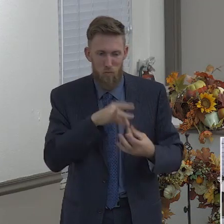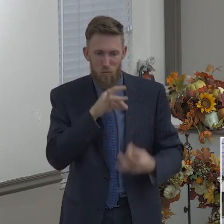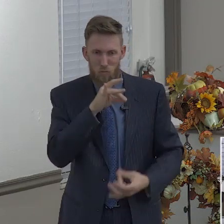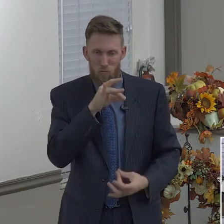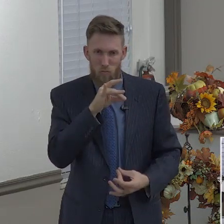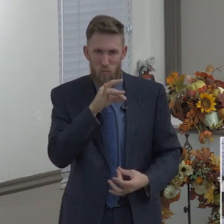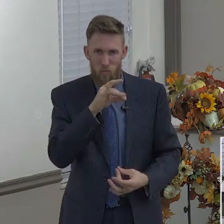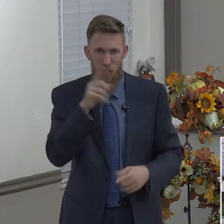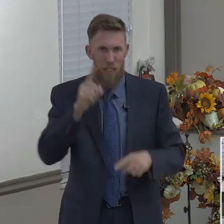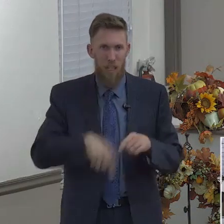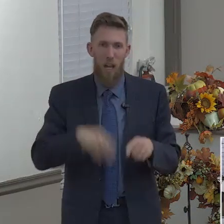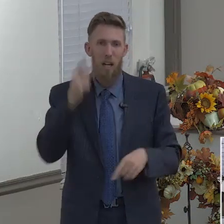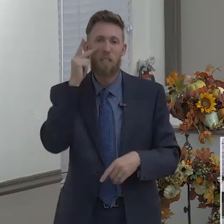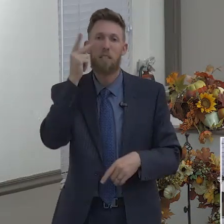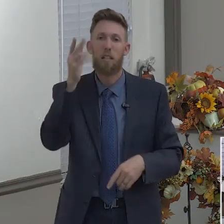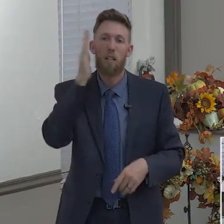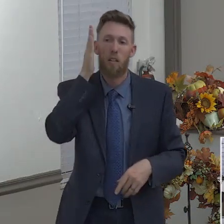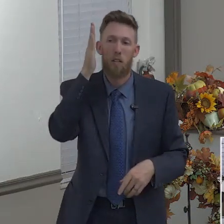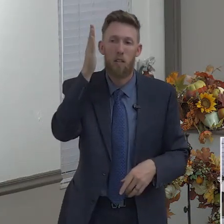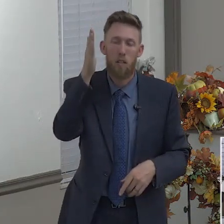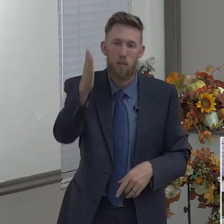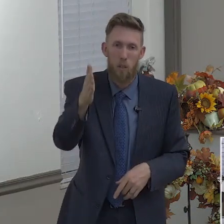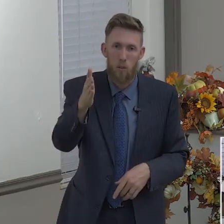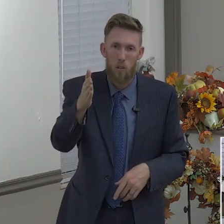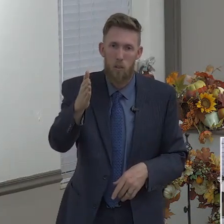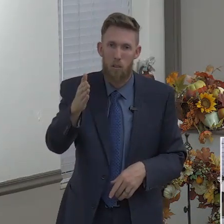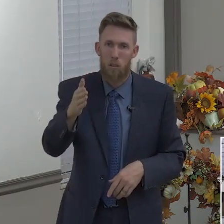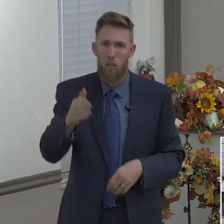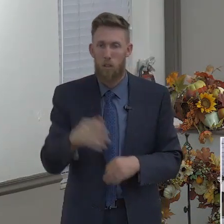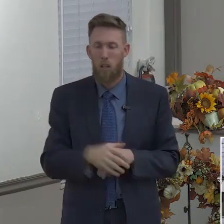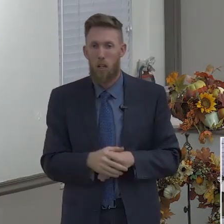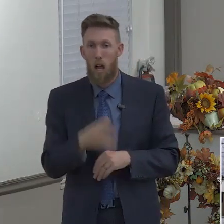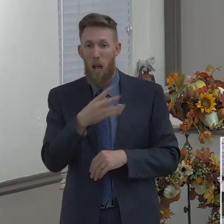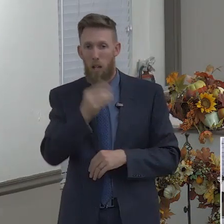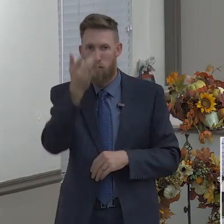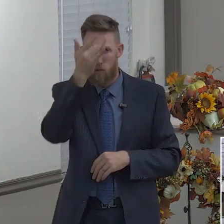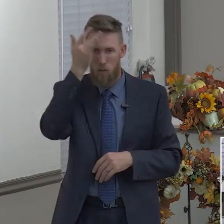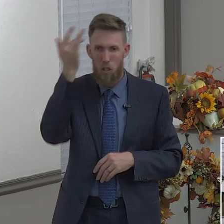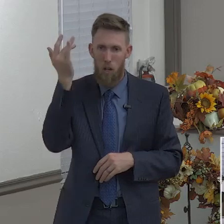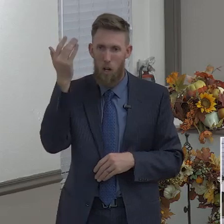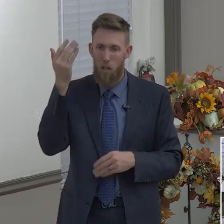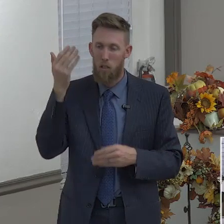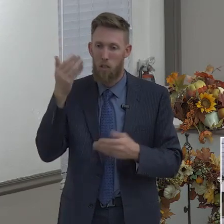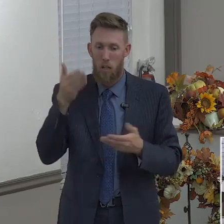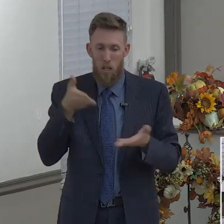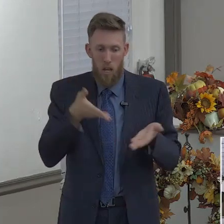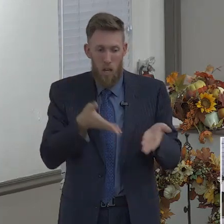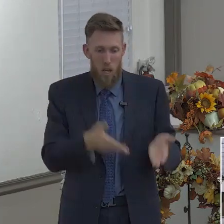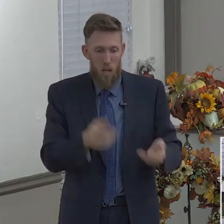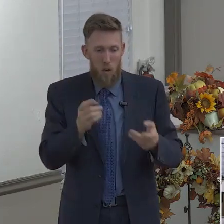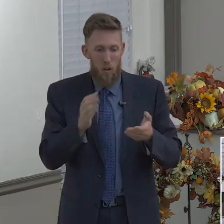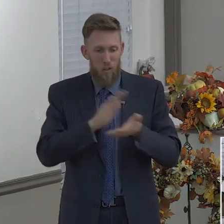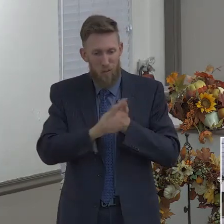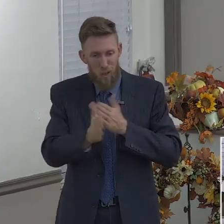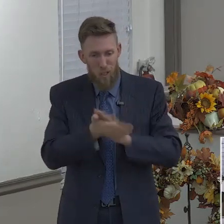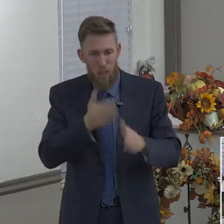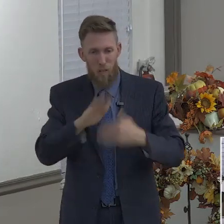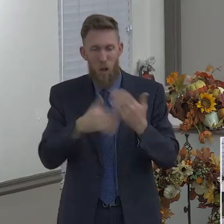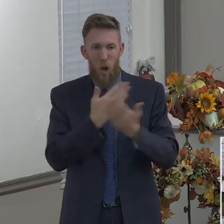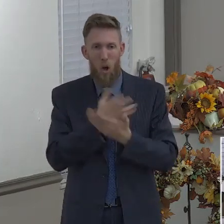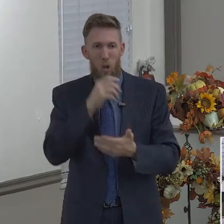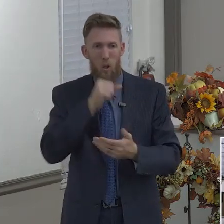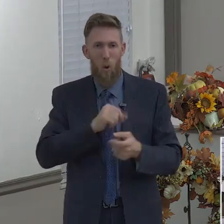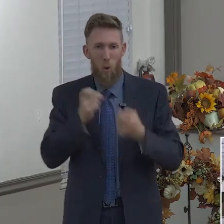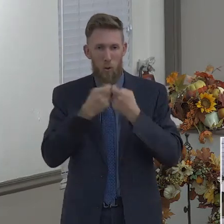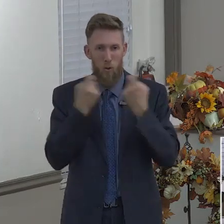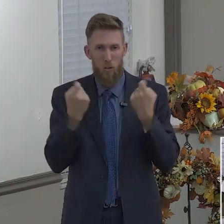and hath forgotten that he was purged from his old sins. So what does that mean? Obviously